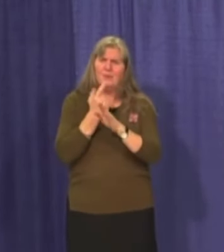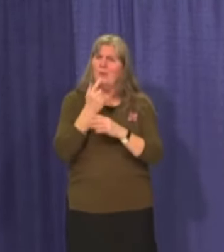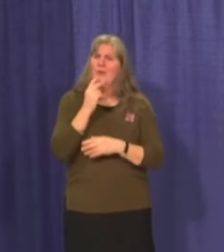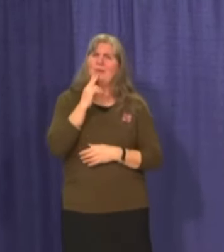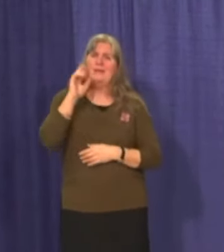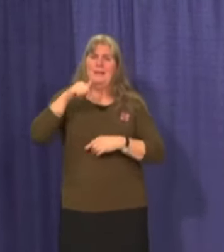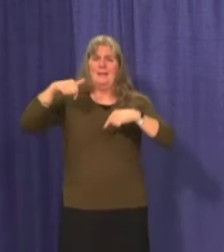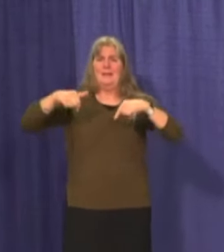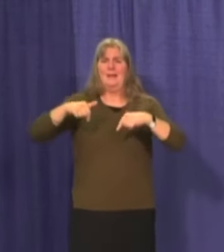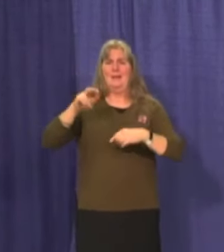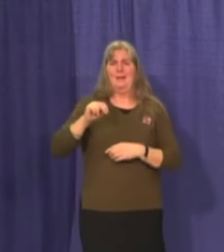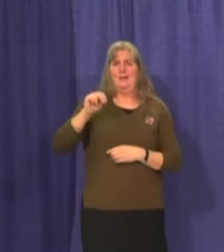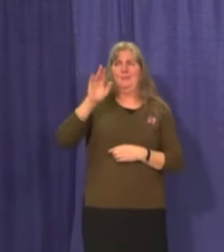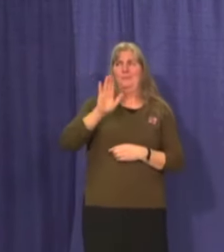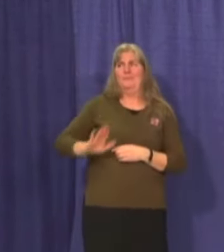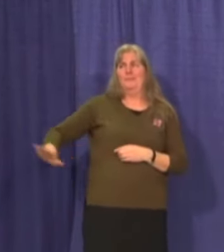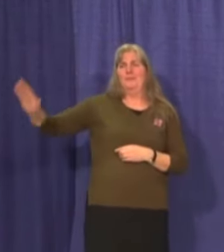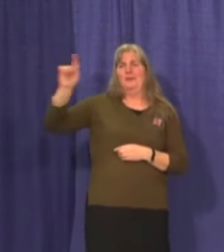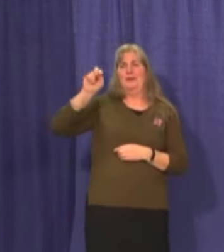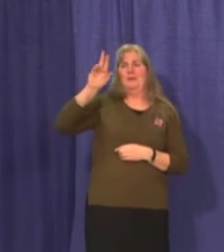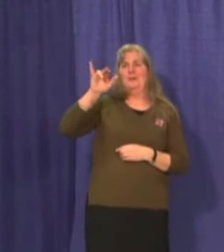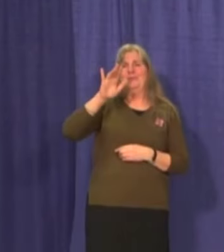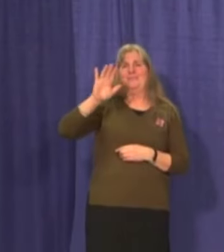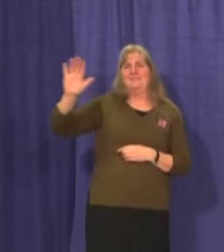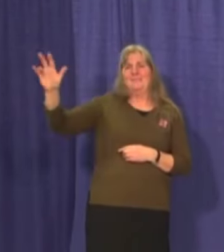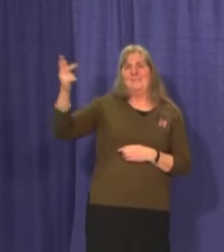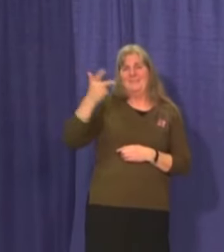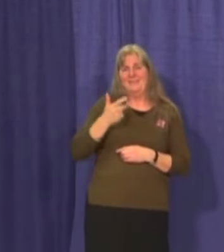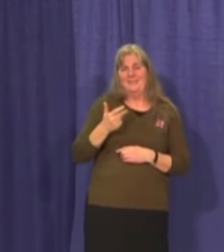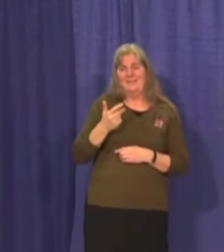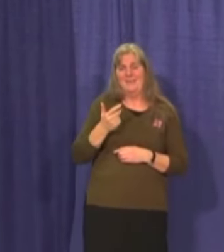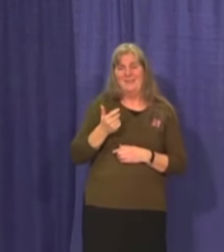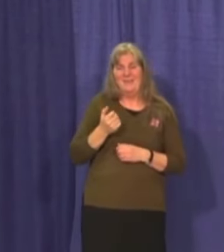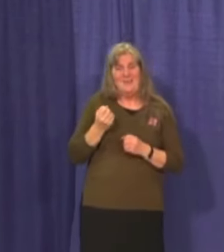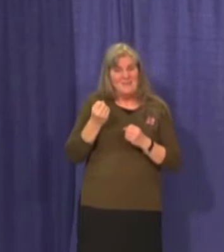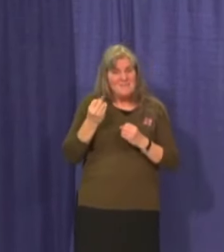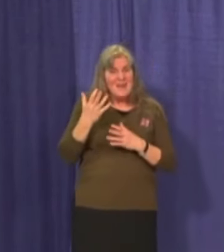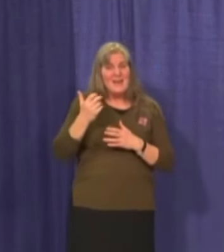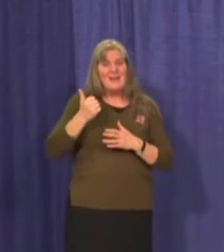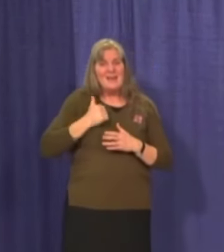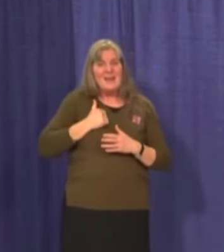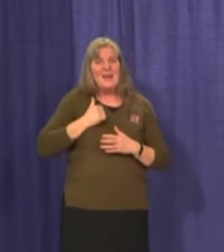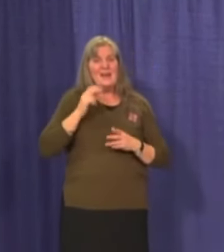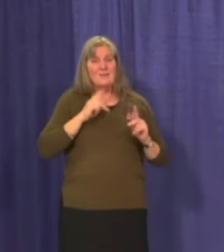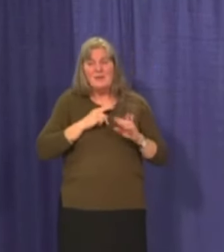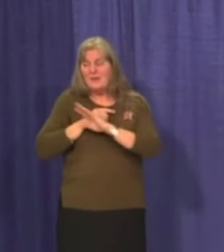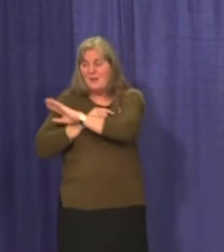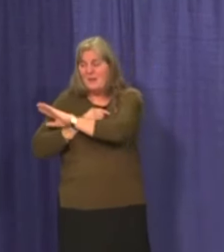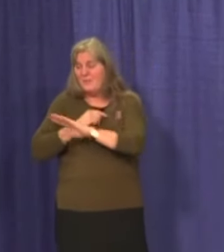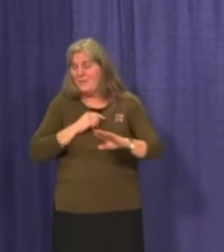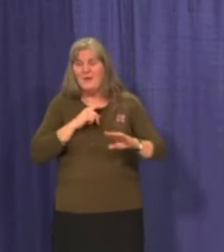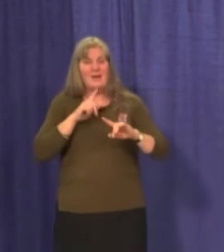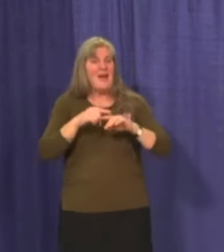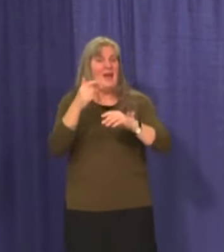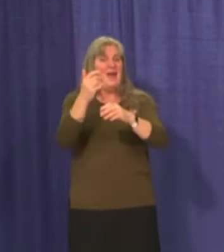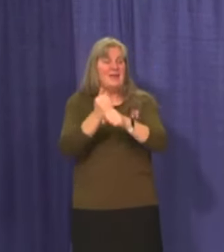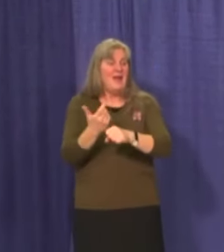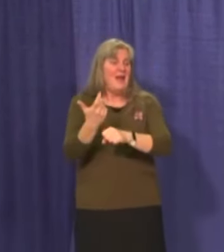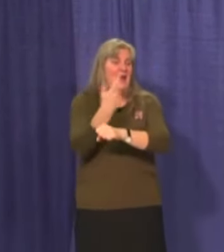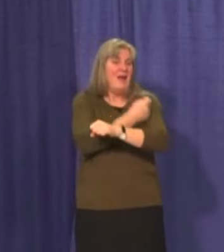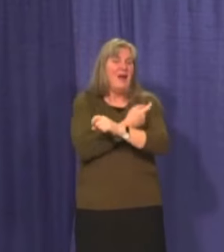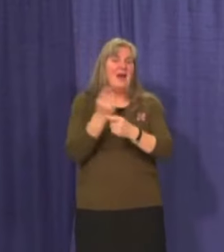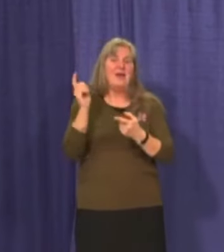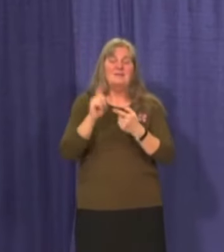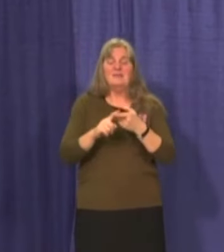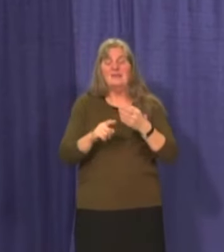we are. There are many, many Canadians who will be unable to receive vaccination until the late months of the